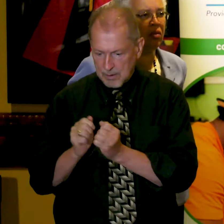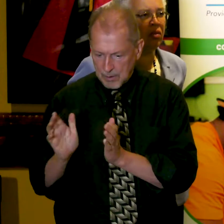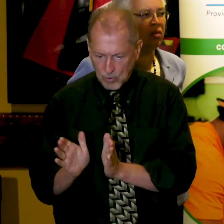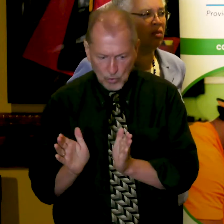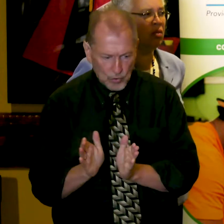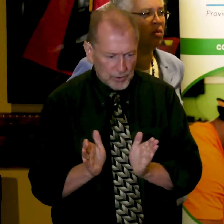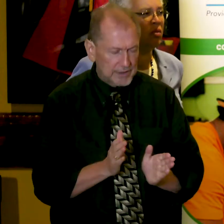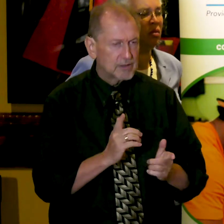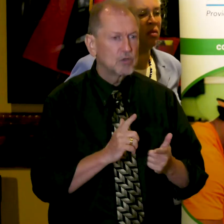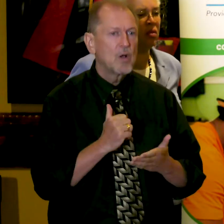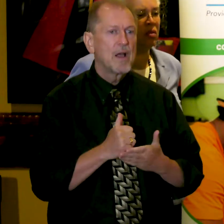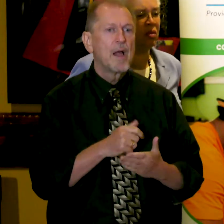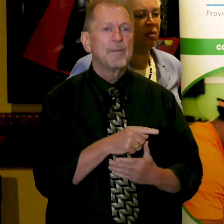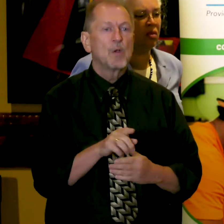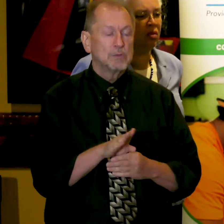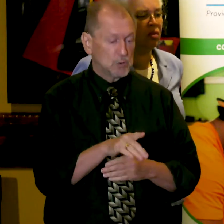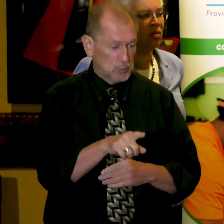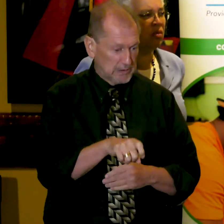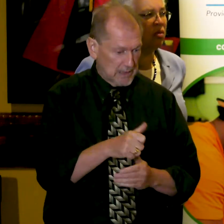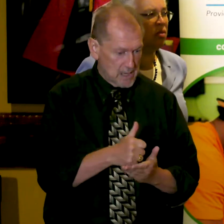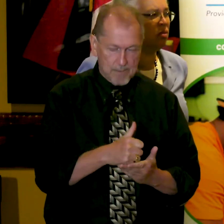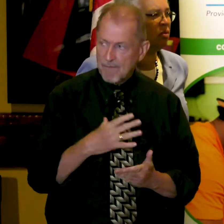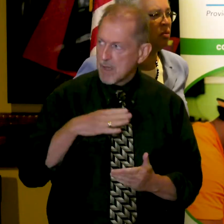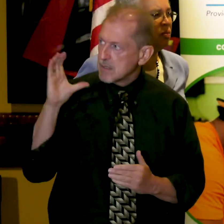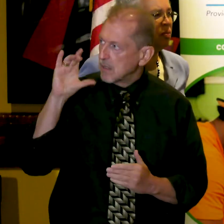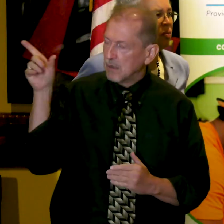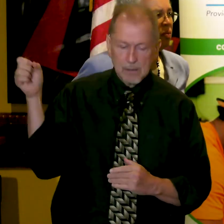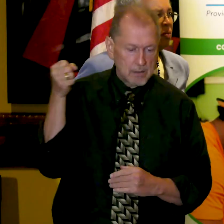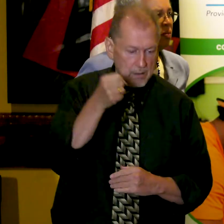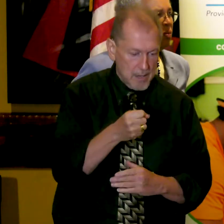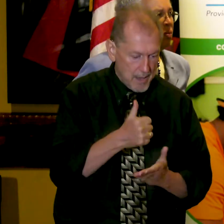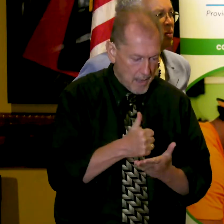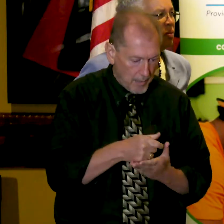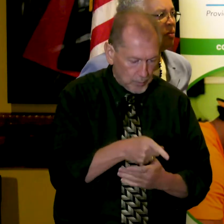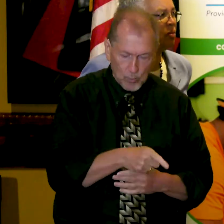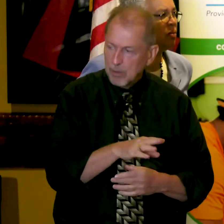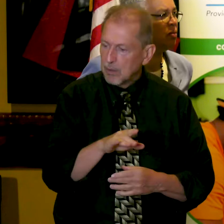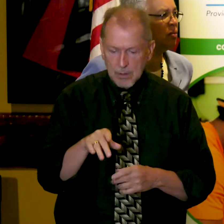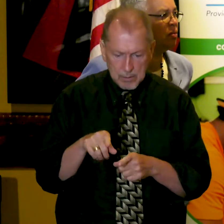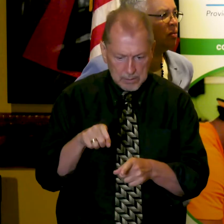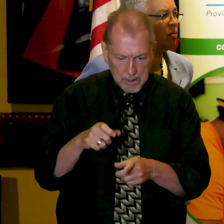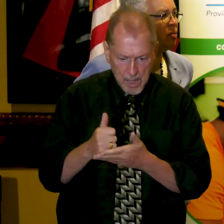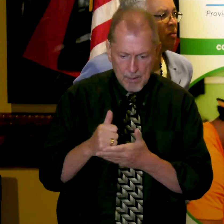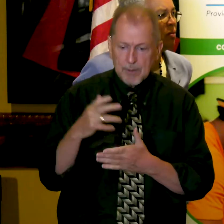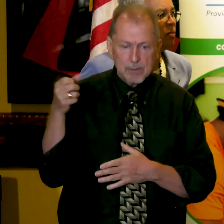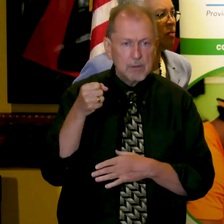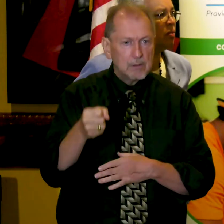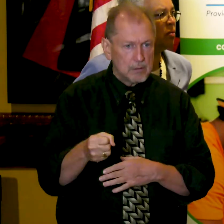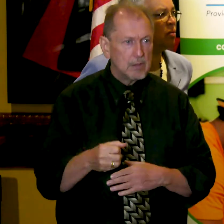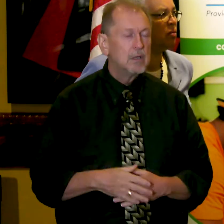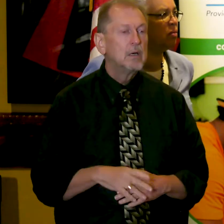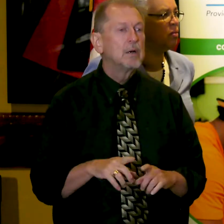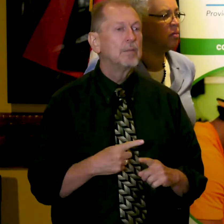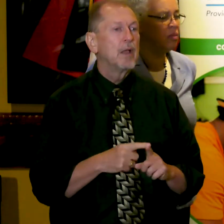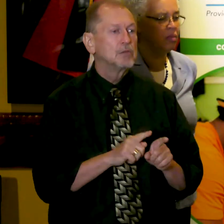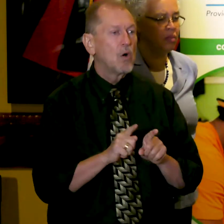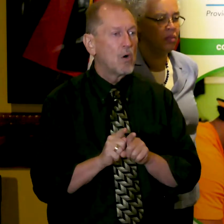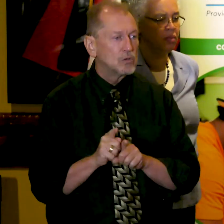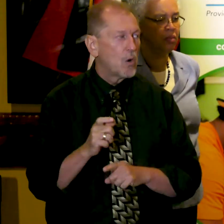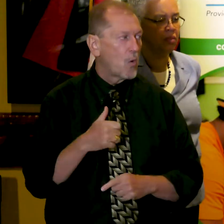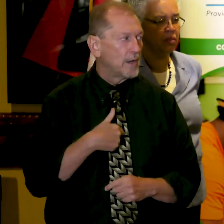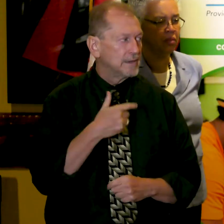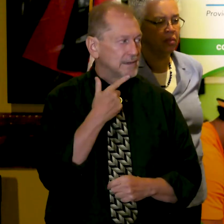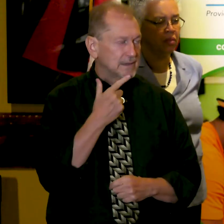to get the help that they need. I want to make a special acknowledgement to